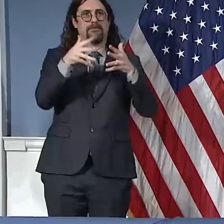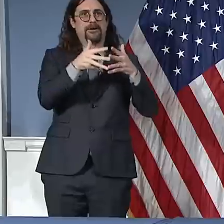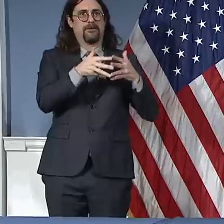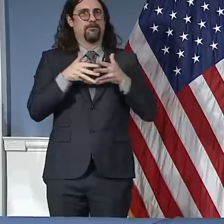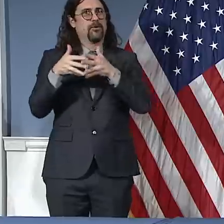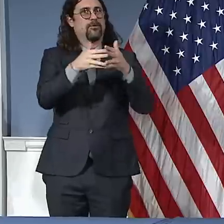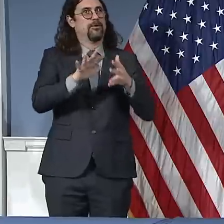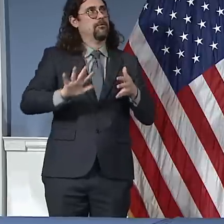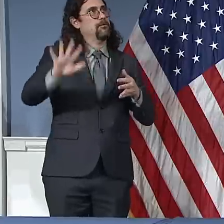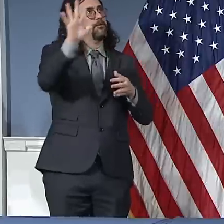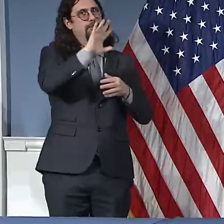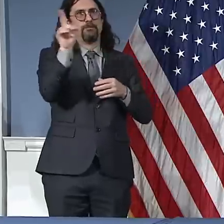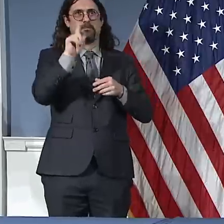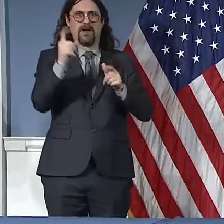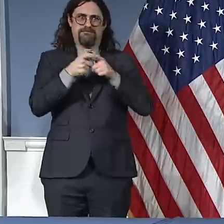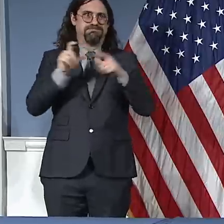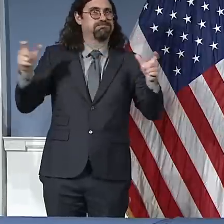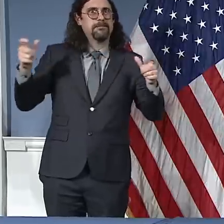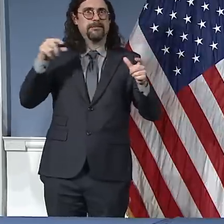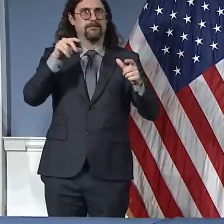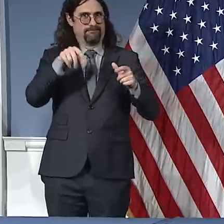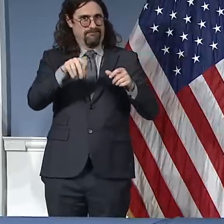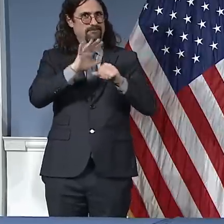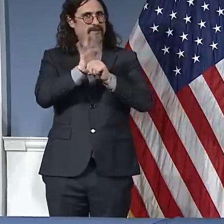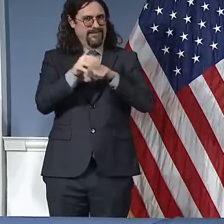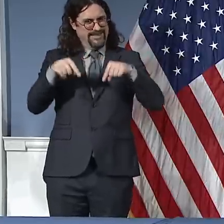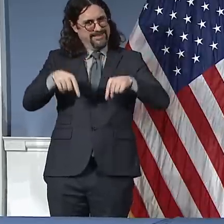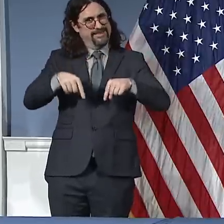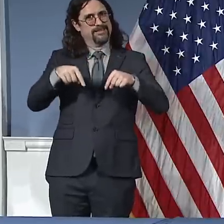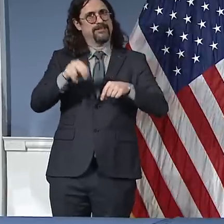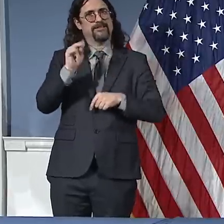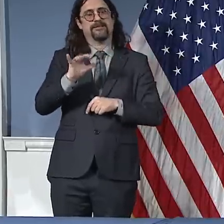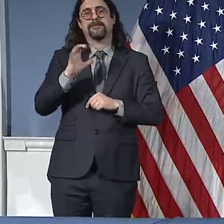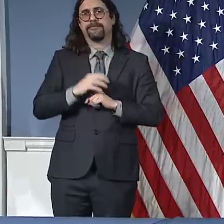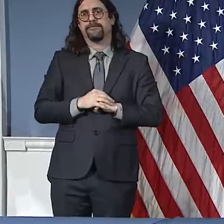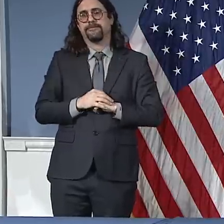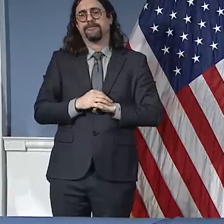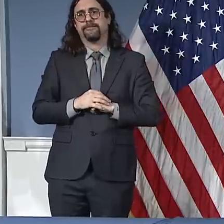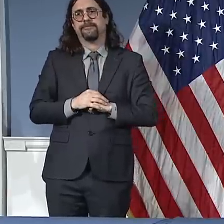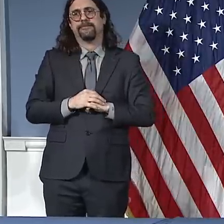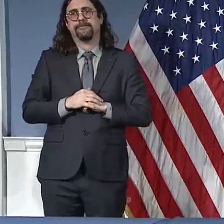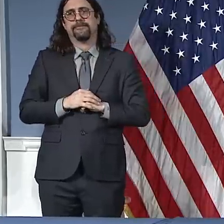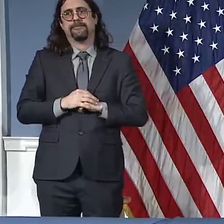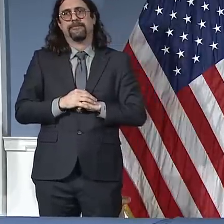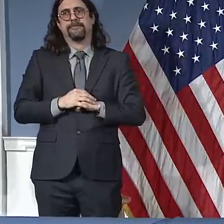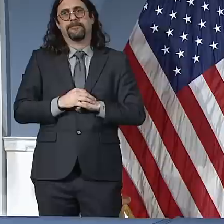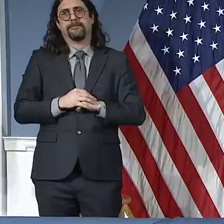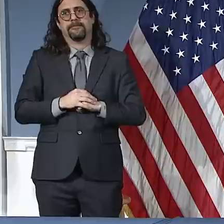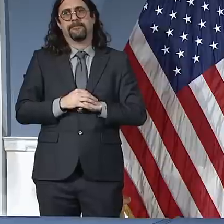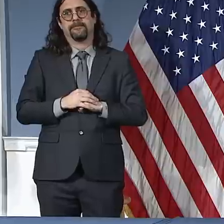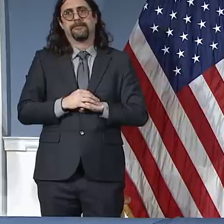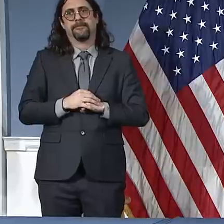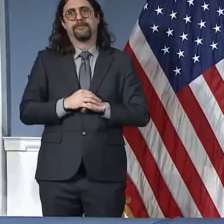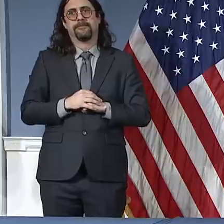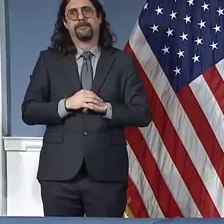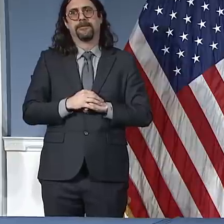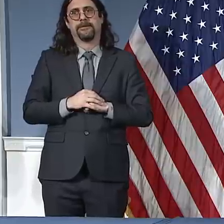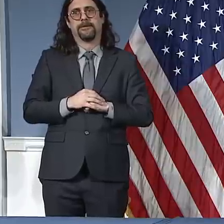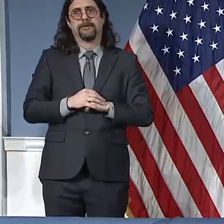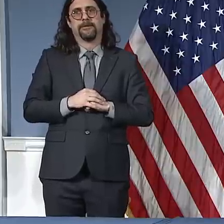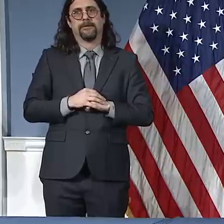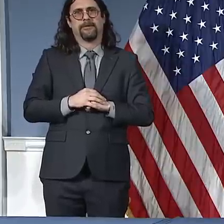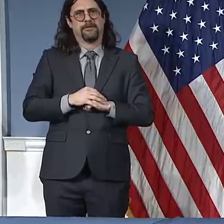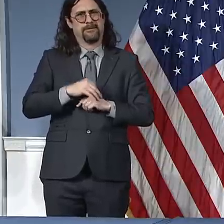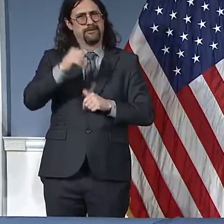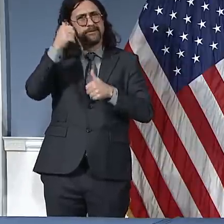and every day, because we are the epicenter for this nation, because we are the nation's largest city, because the entire nation depends on New York City,